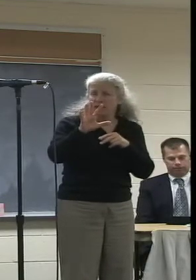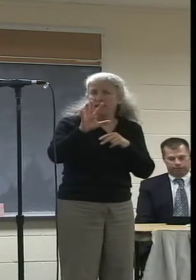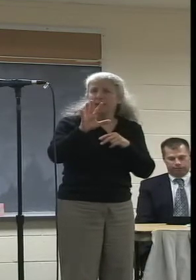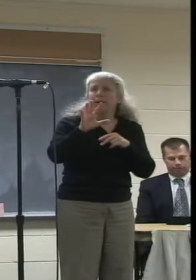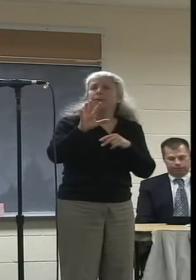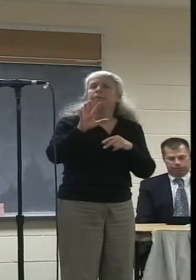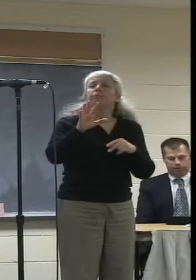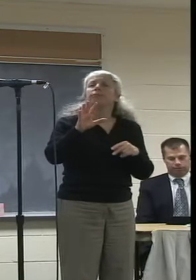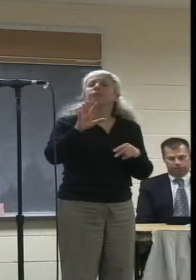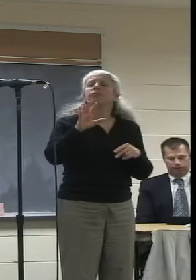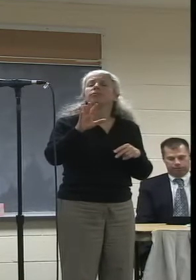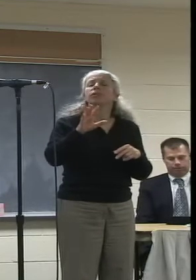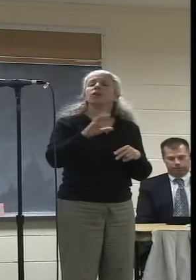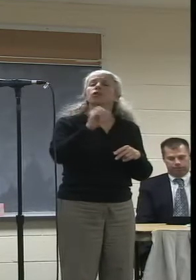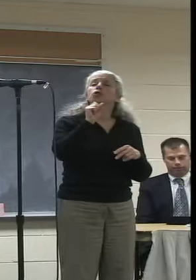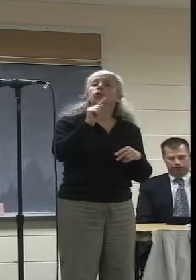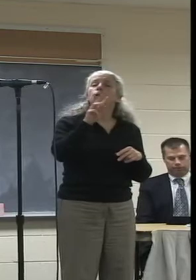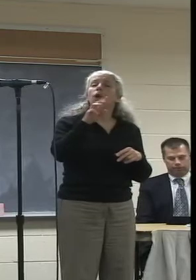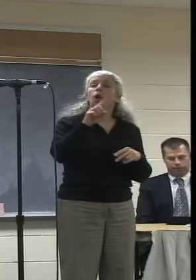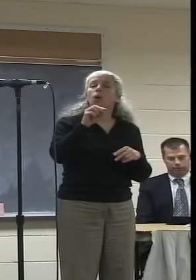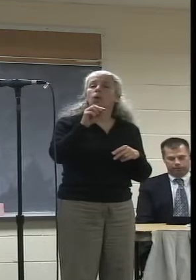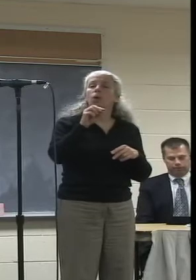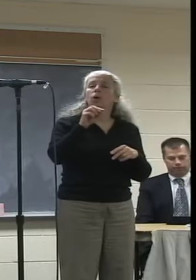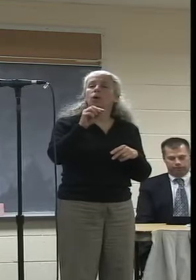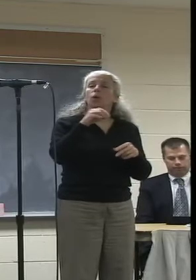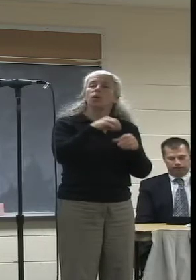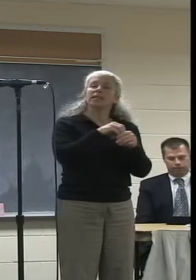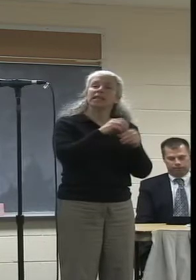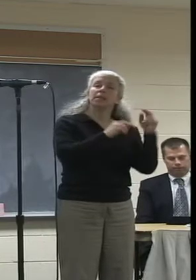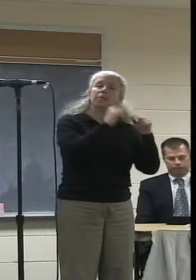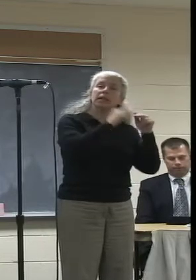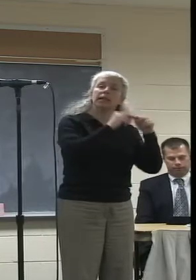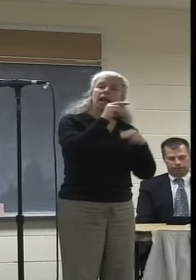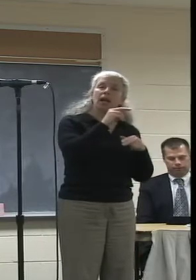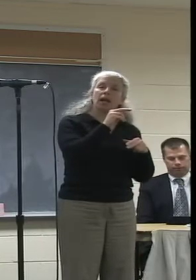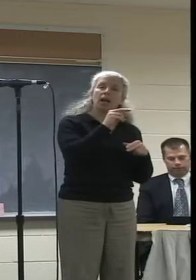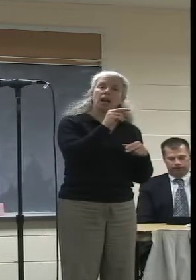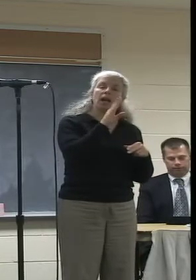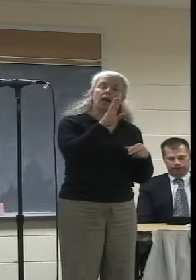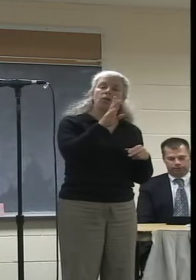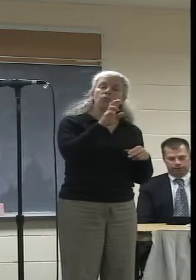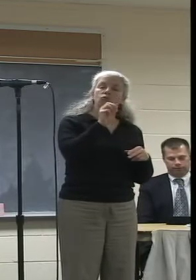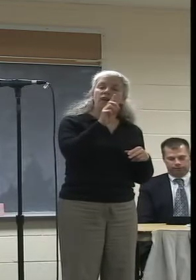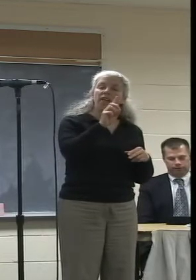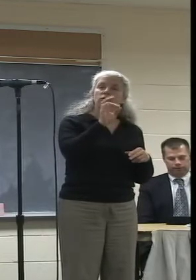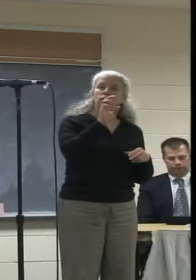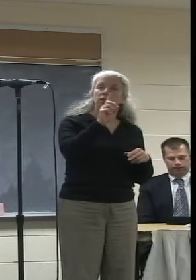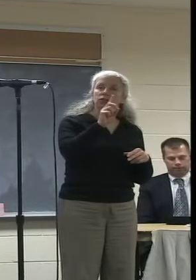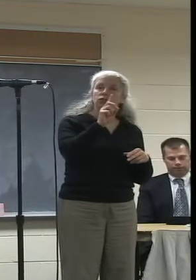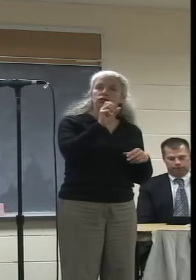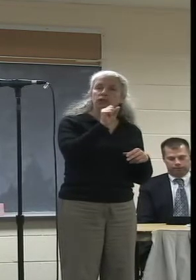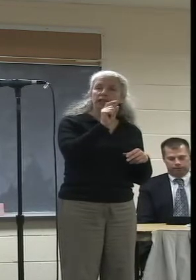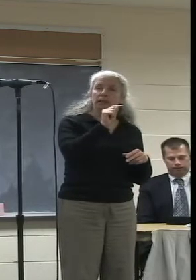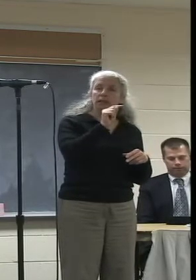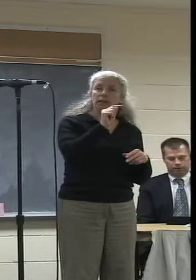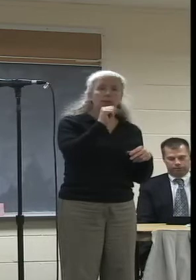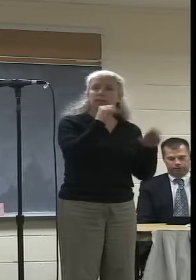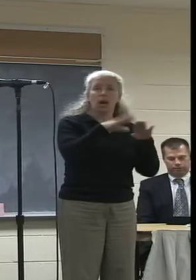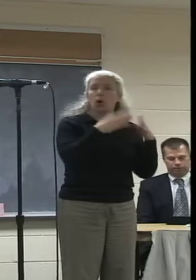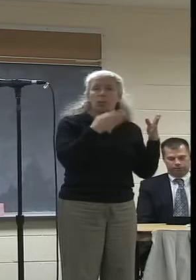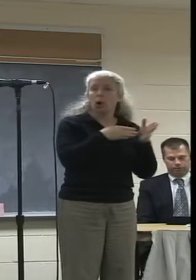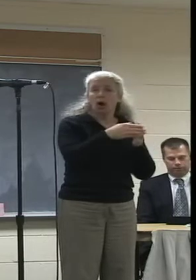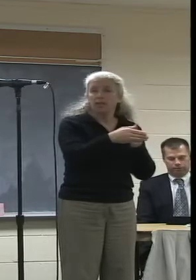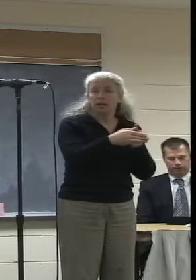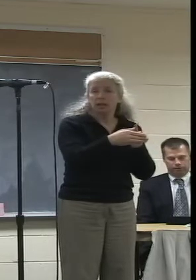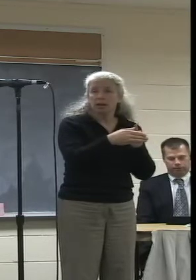NCTV's studio was in the Comcast building on Bradford Street. The space was hardly ever open and it